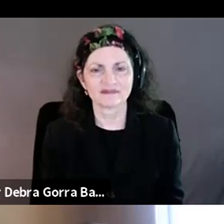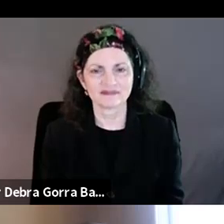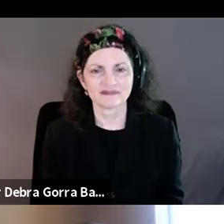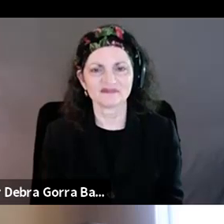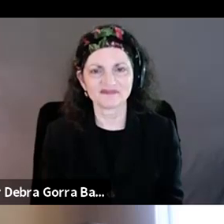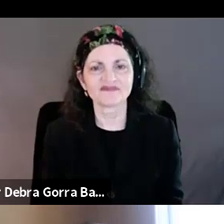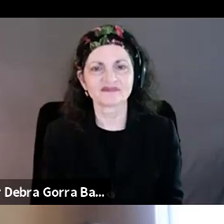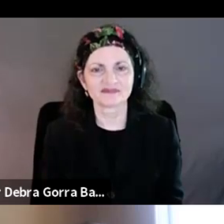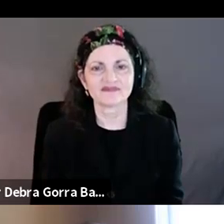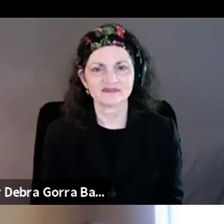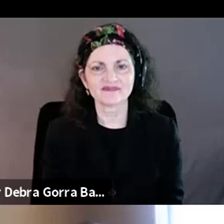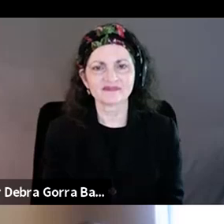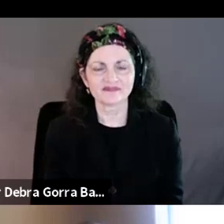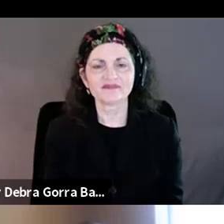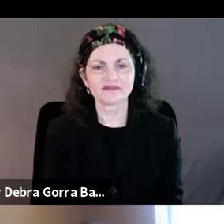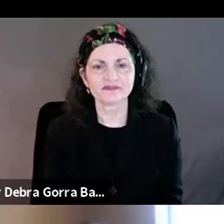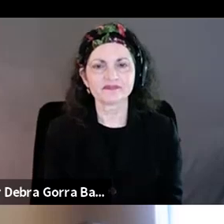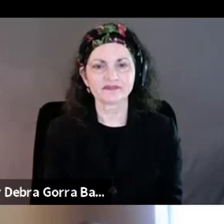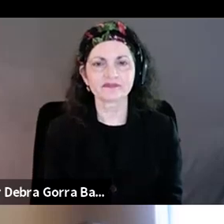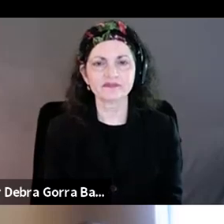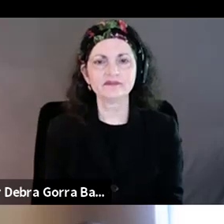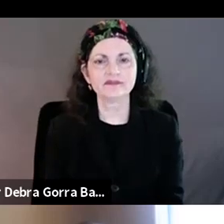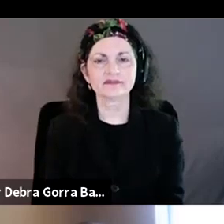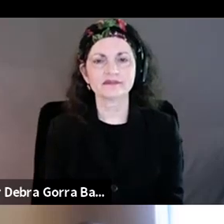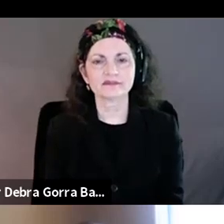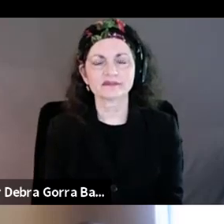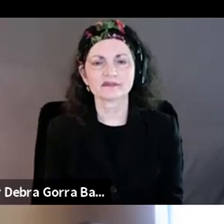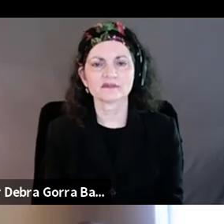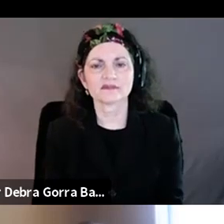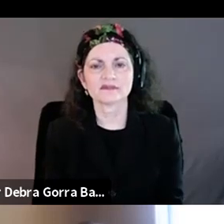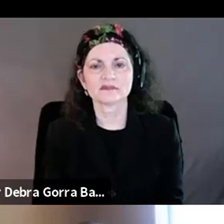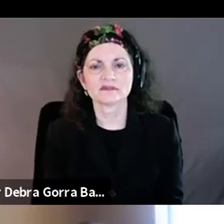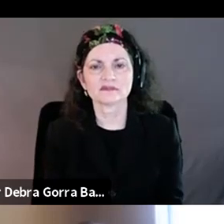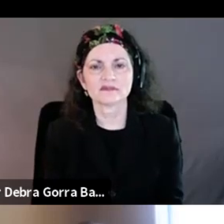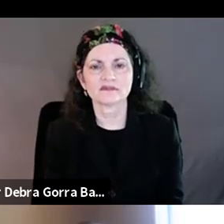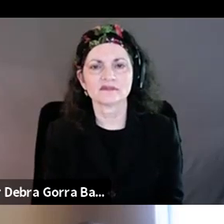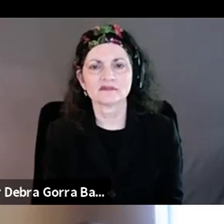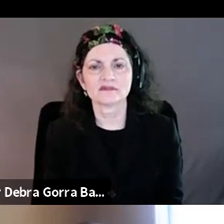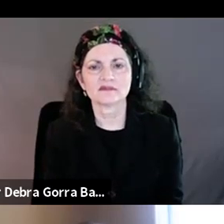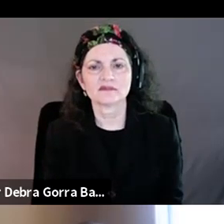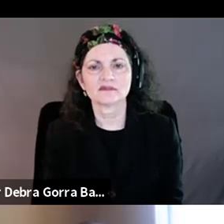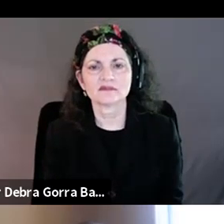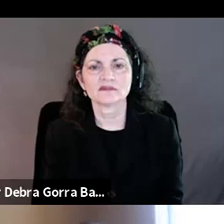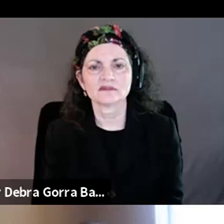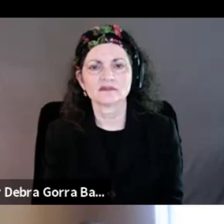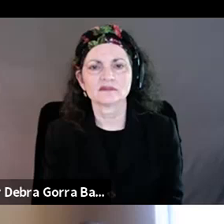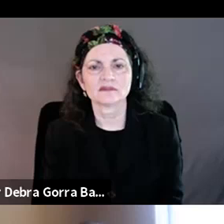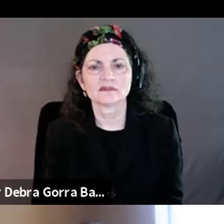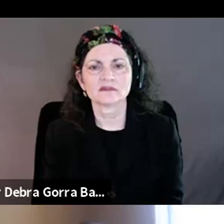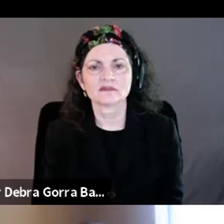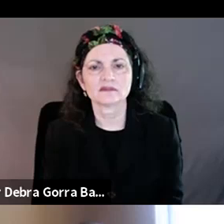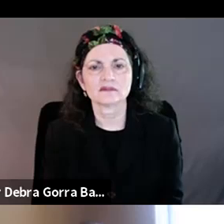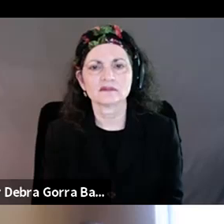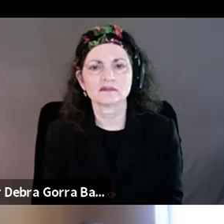celebration of ADA and aligned with celebration of, you know, the film and Crip Camp. So really just the top of what